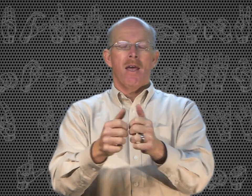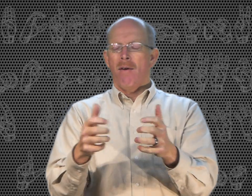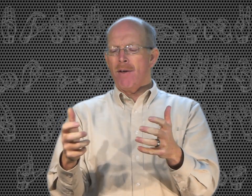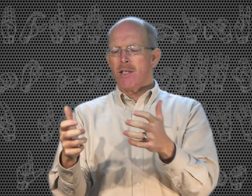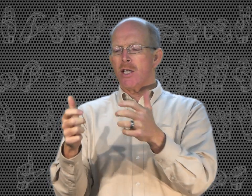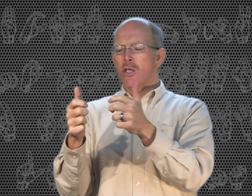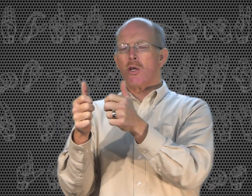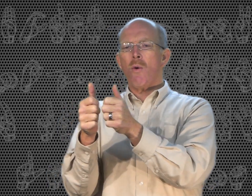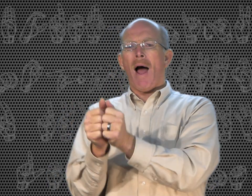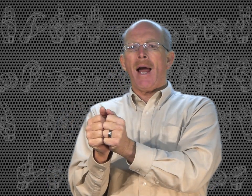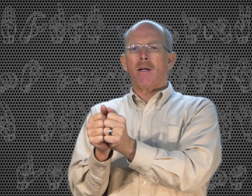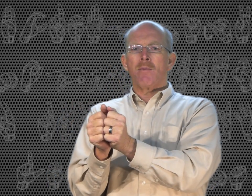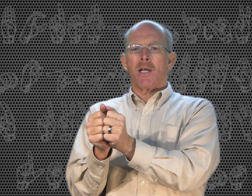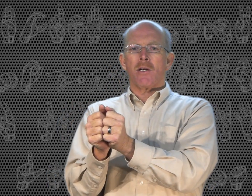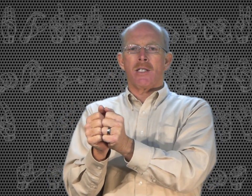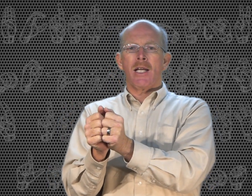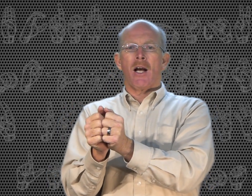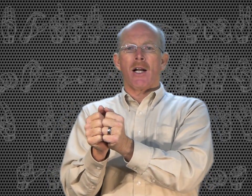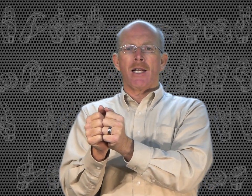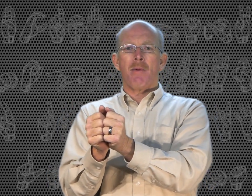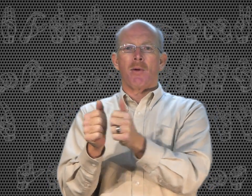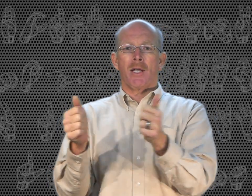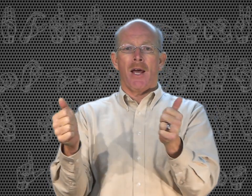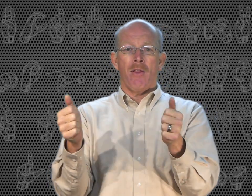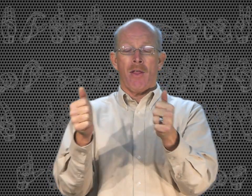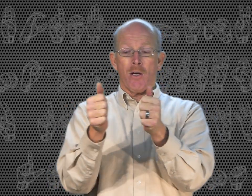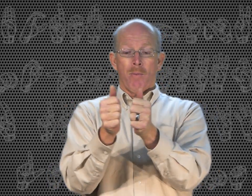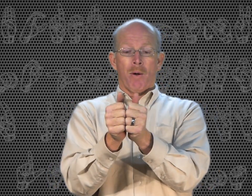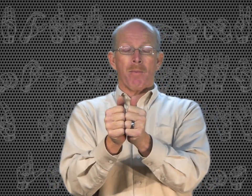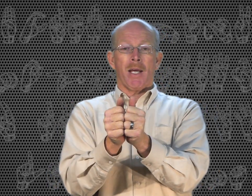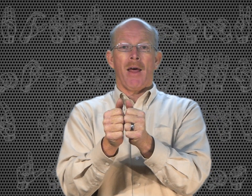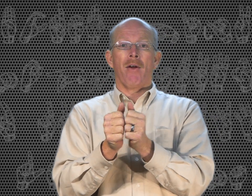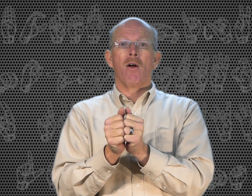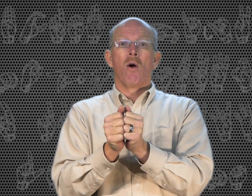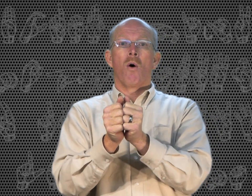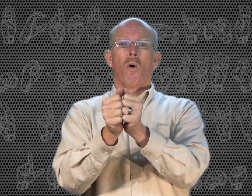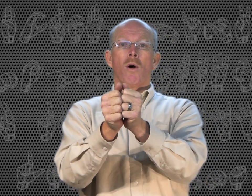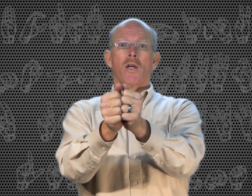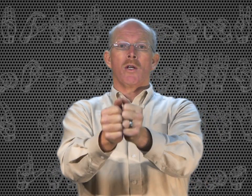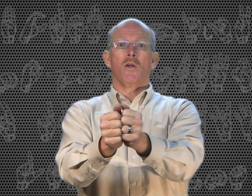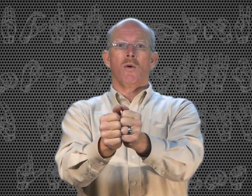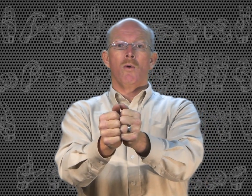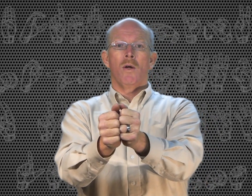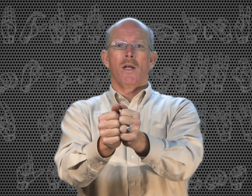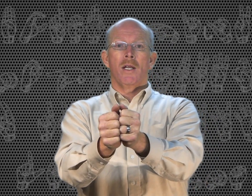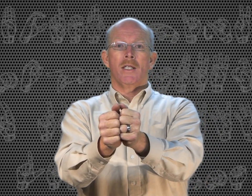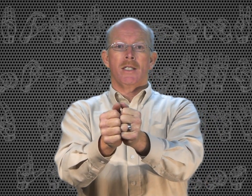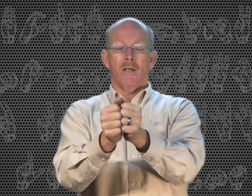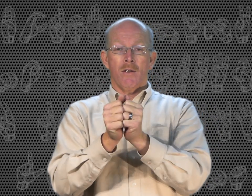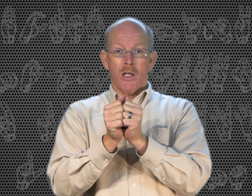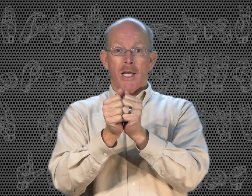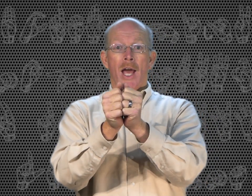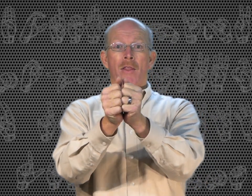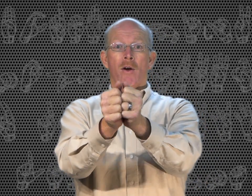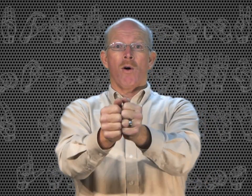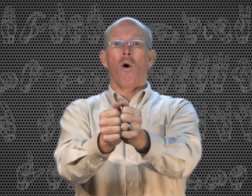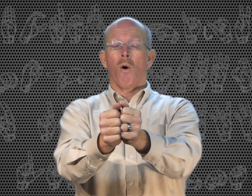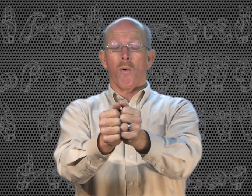If it's just two items that are sitting on a table together, then you put them together. Or you can do together or